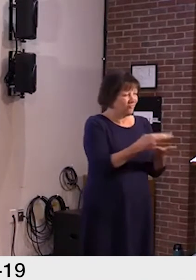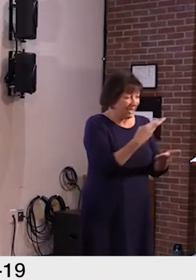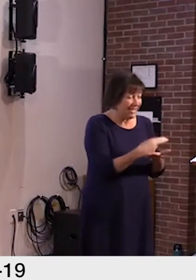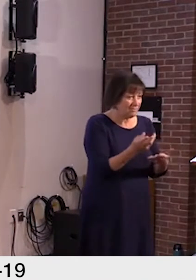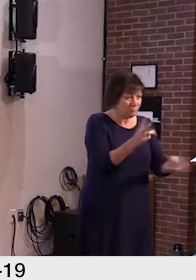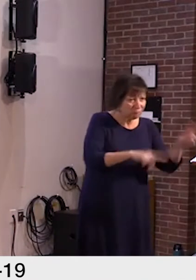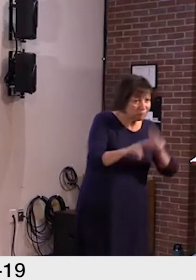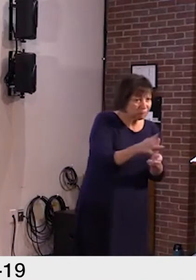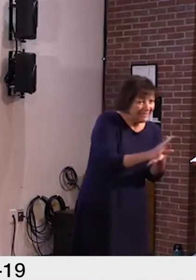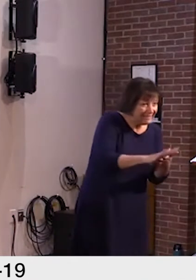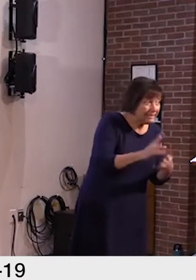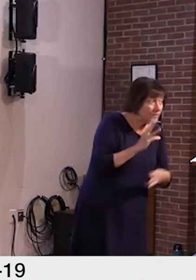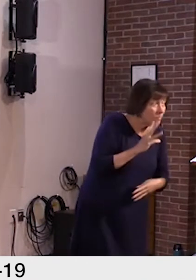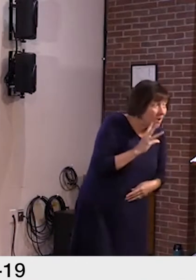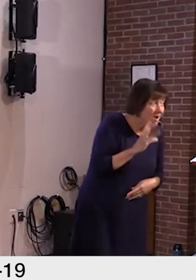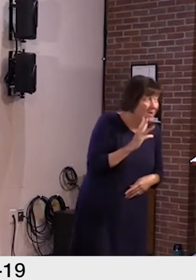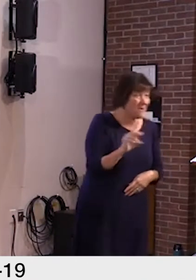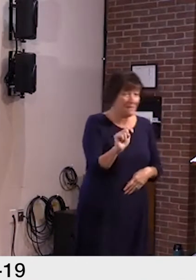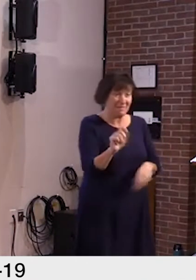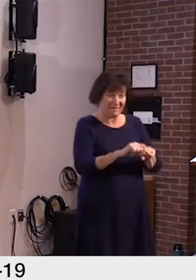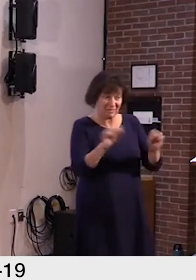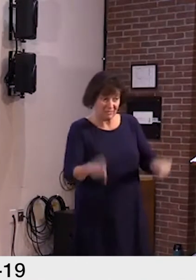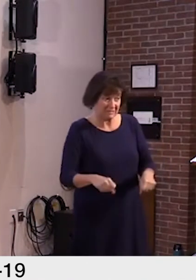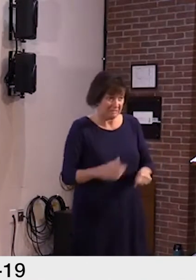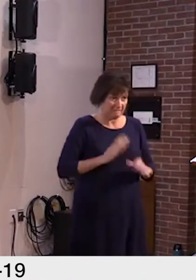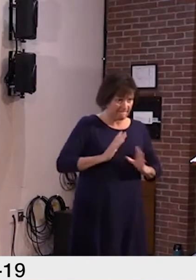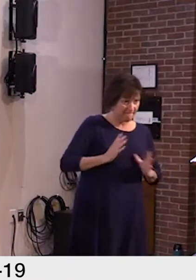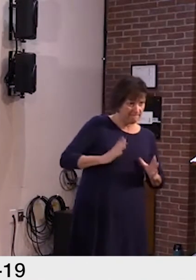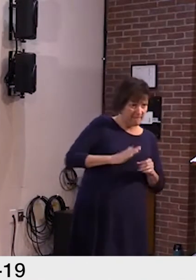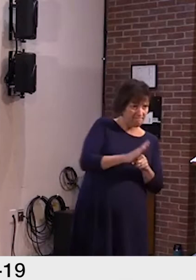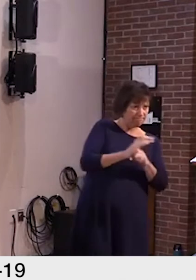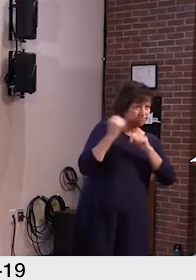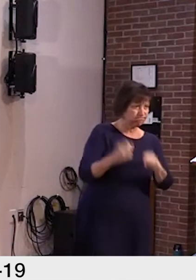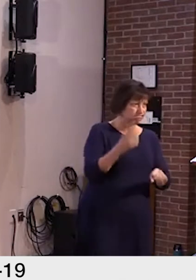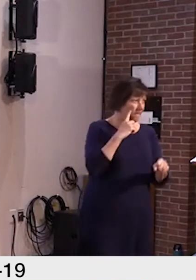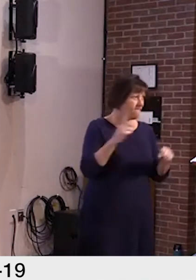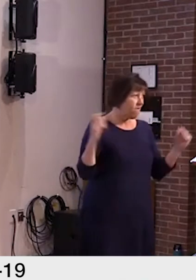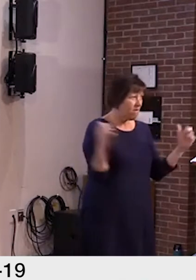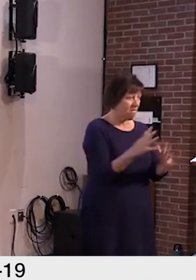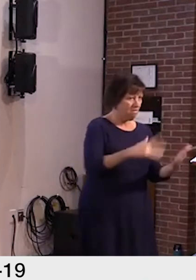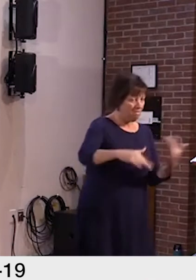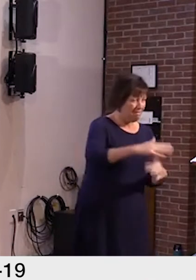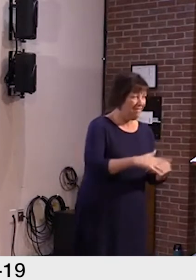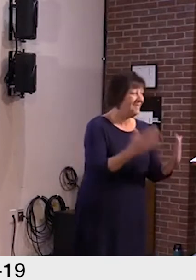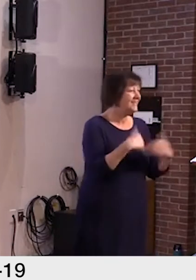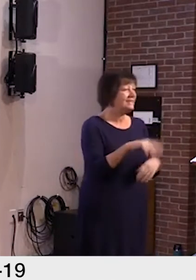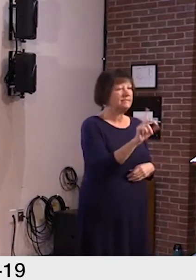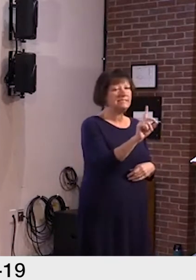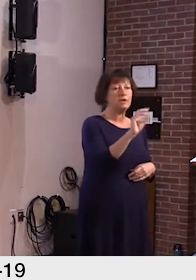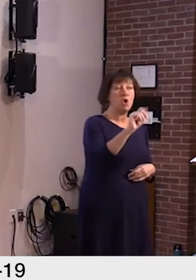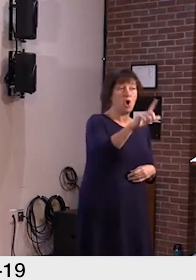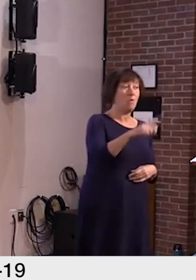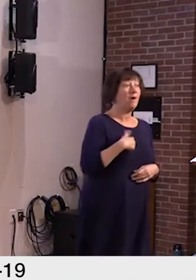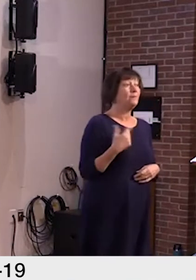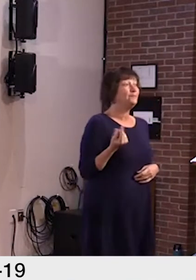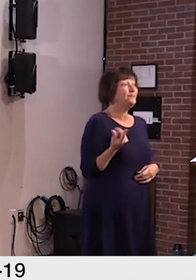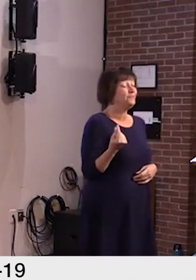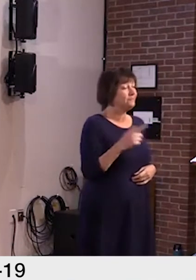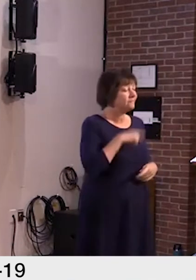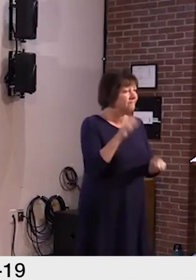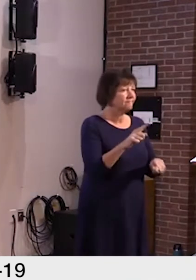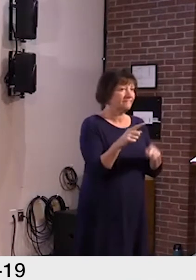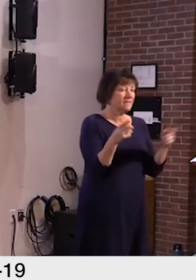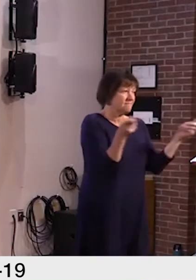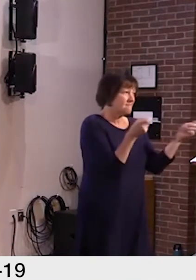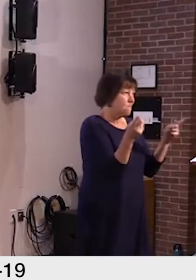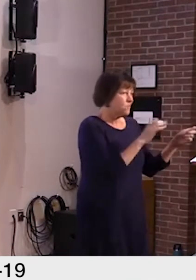systems are able to manage the increased usage. The Department of Labor has stepped in to assist with the staff recruitment process.